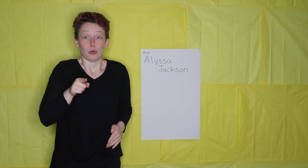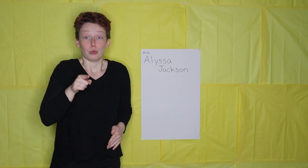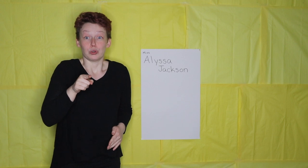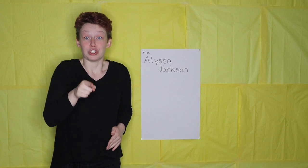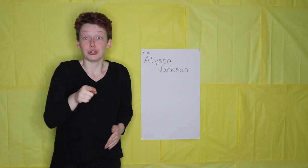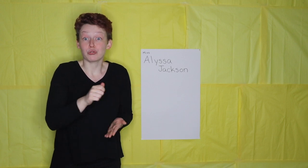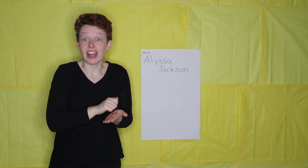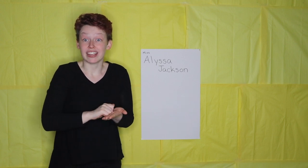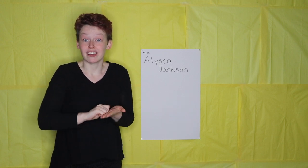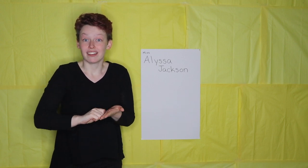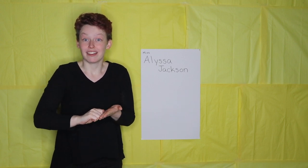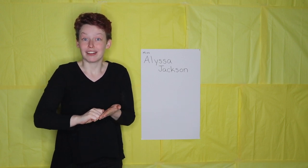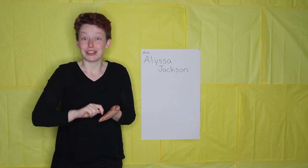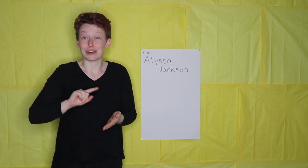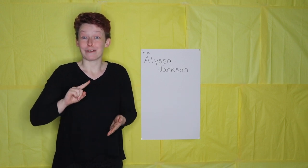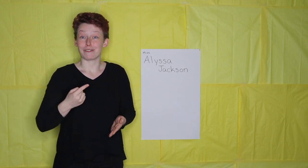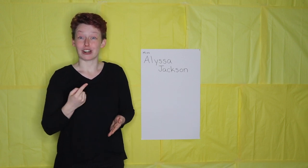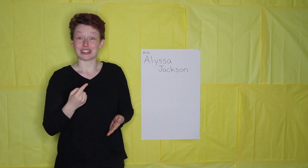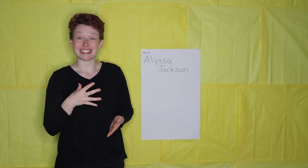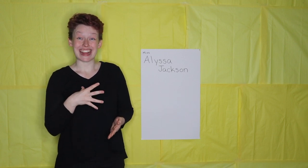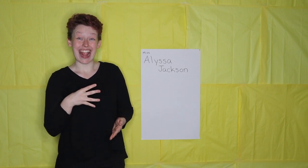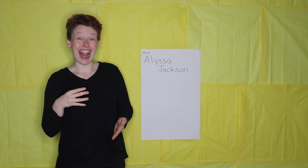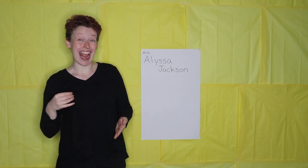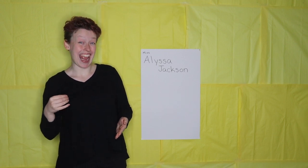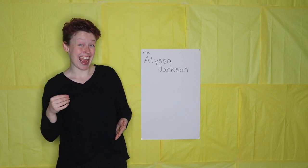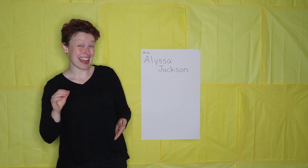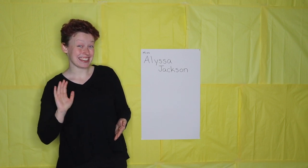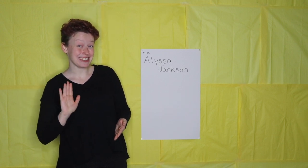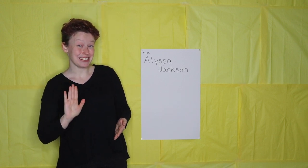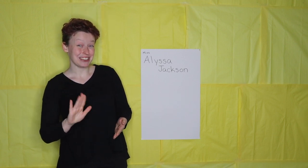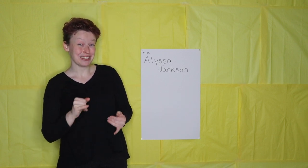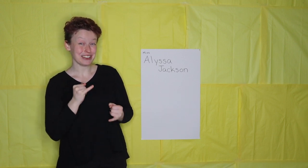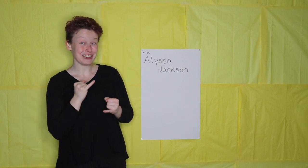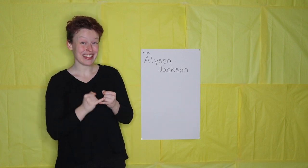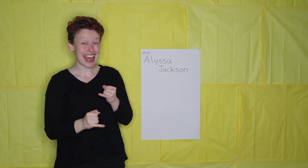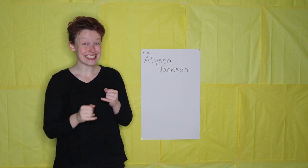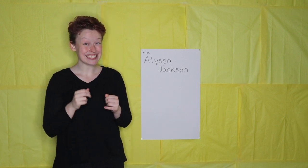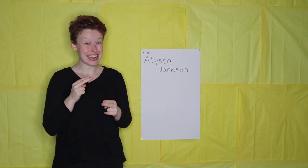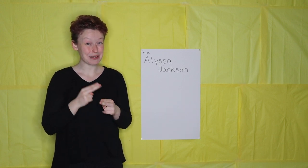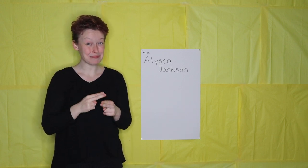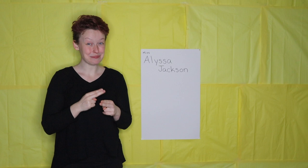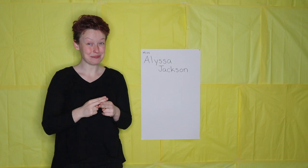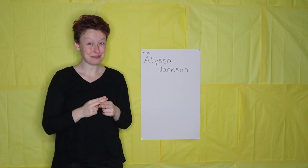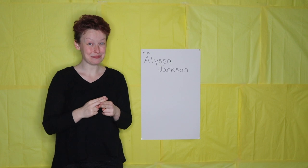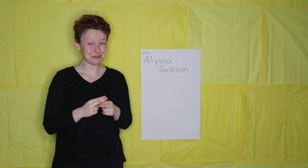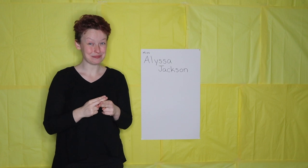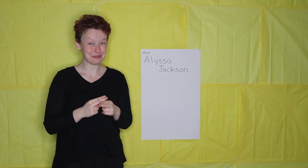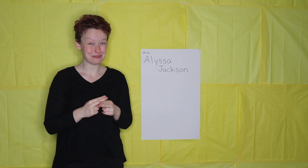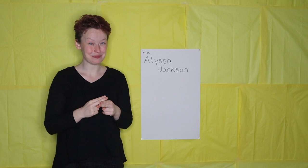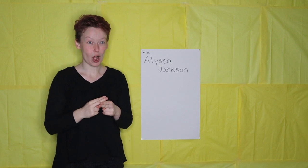Will you write your first and your last name?